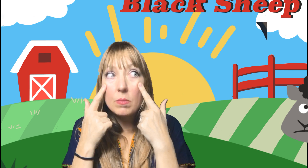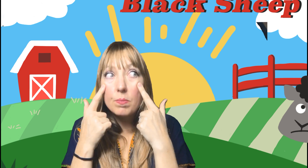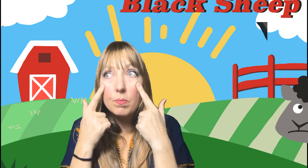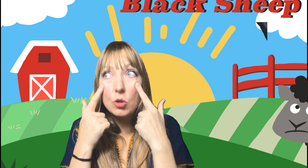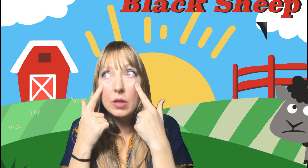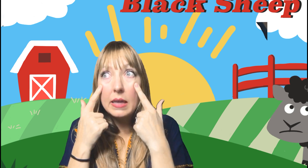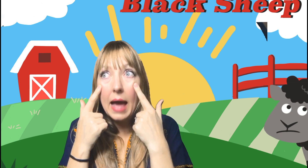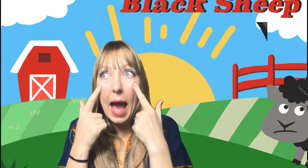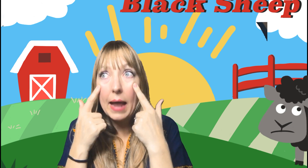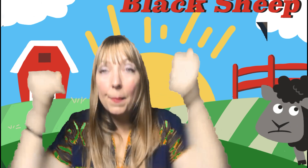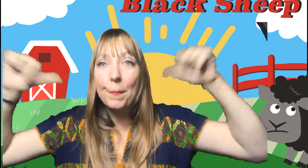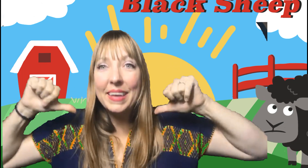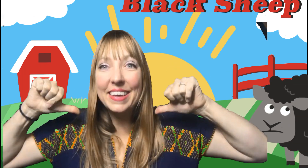looking at me